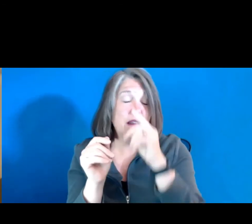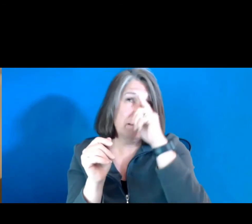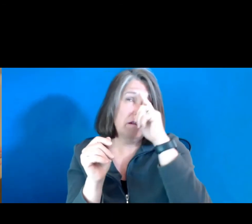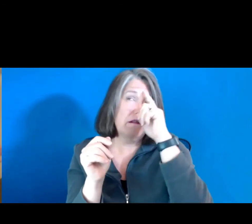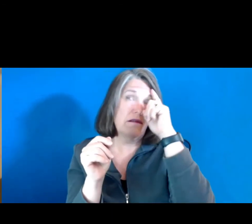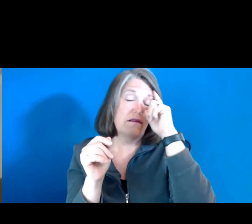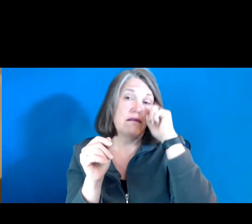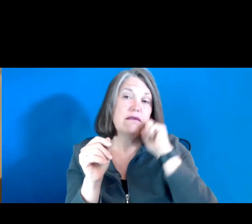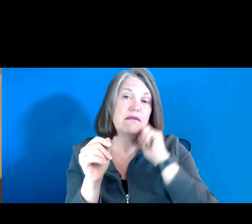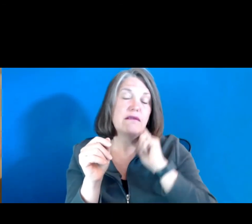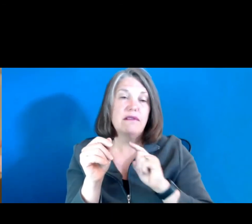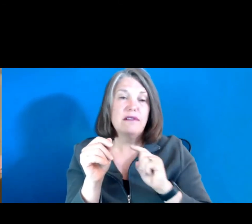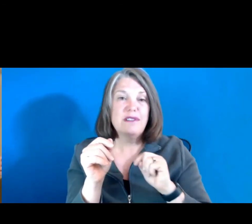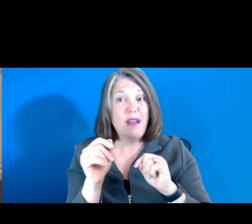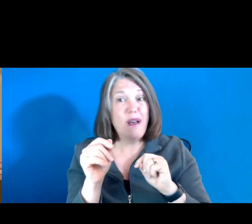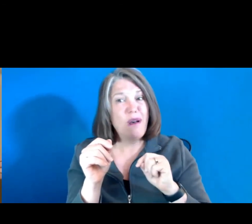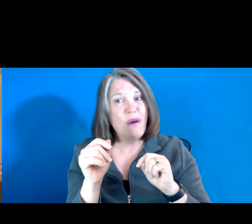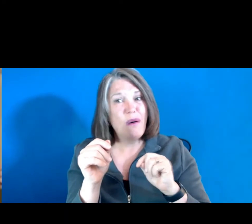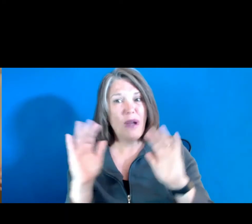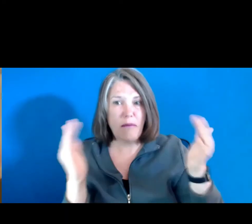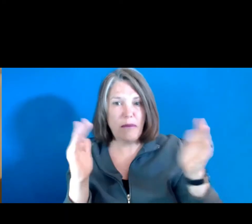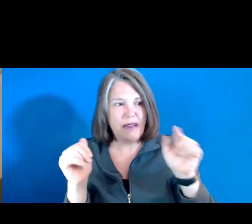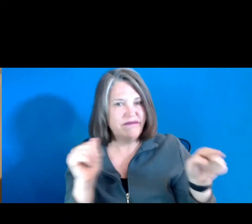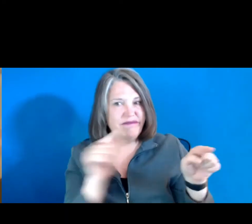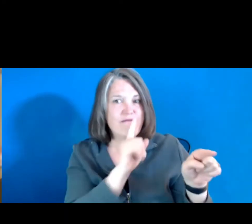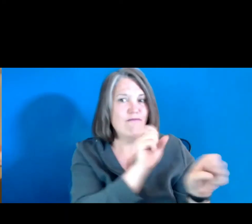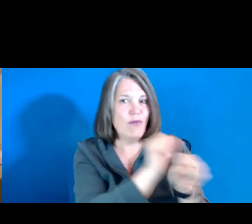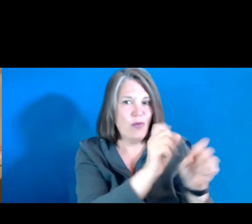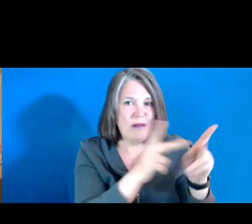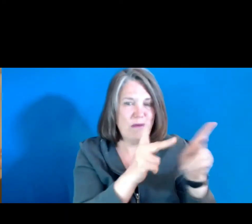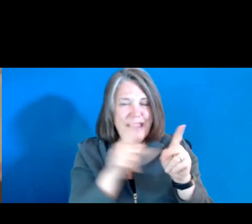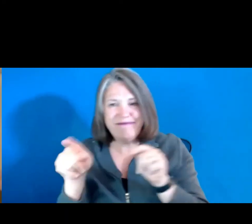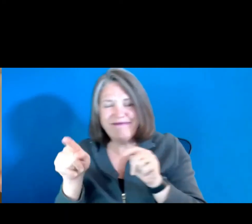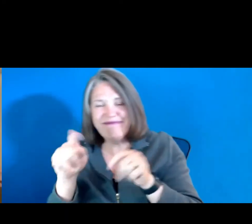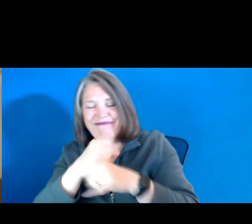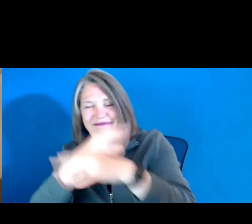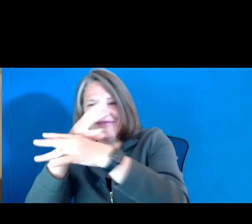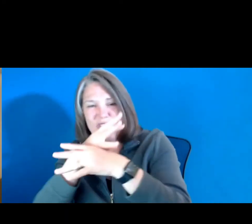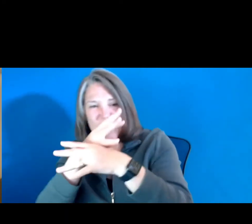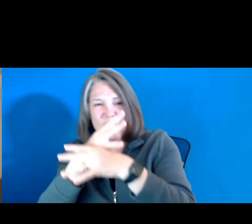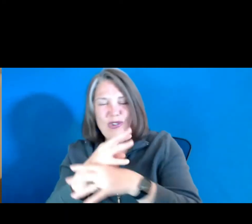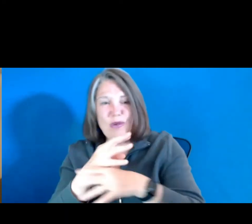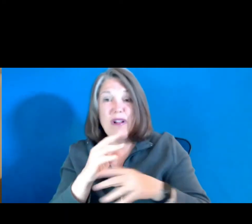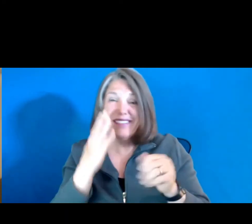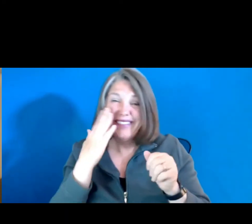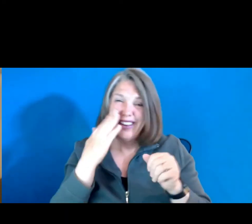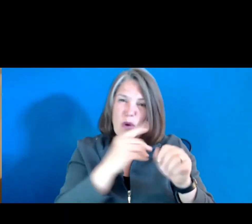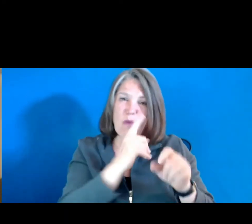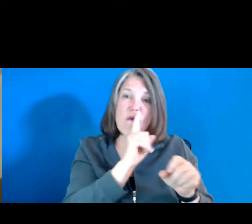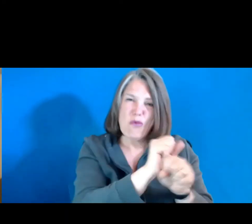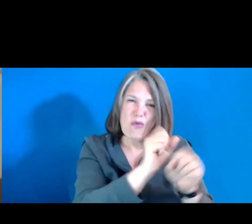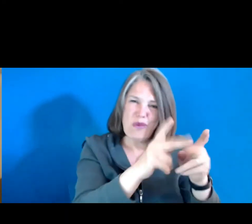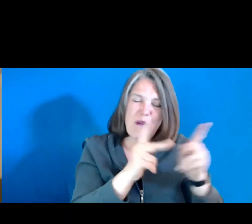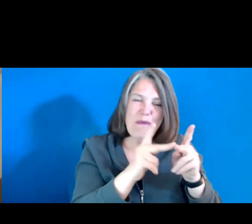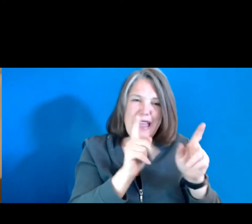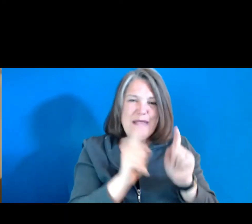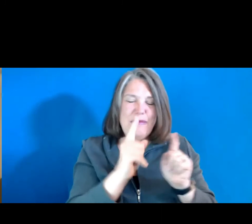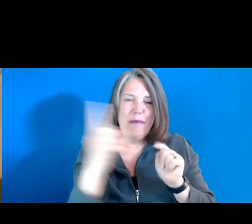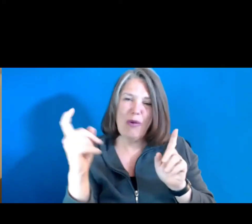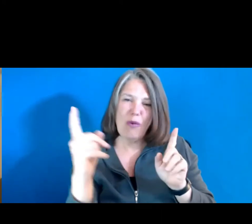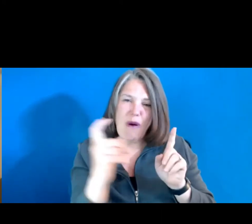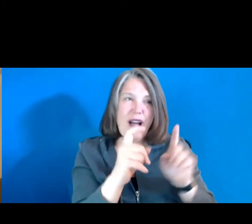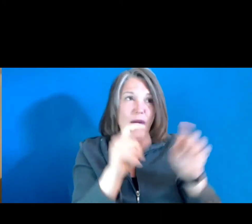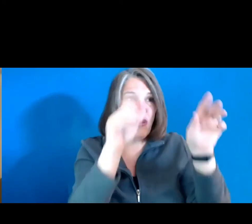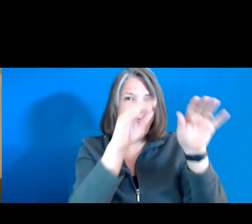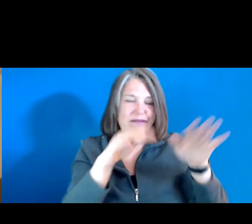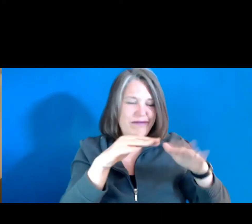to five foot space, with a table and a poster board, and people walk up, usually individually,